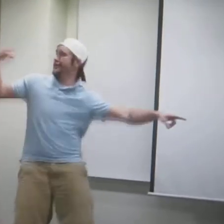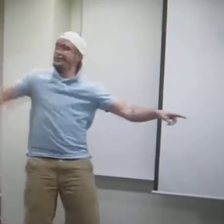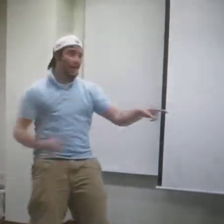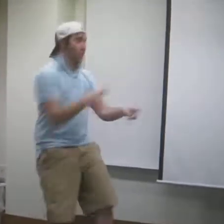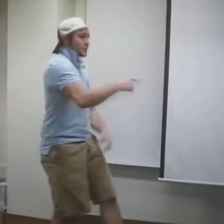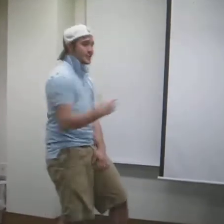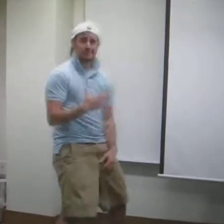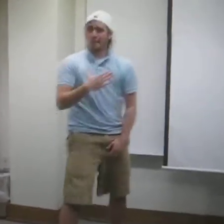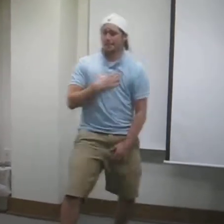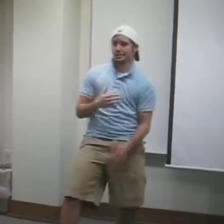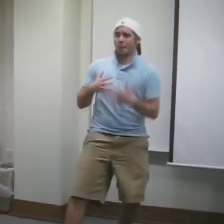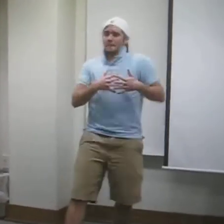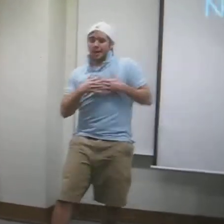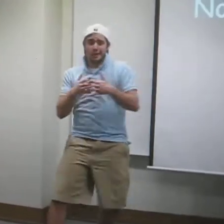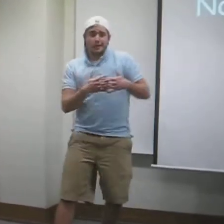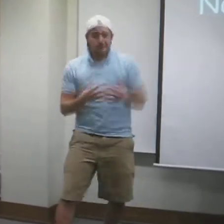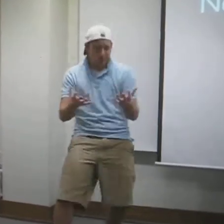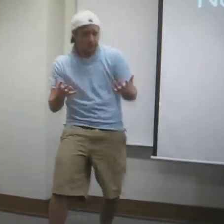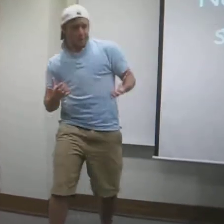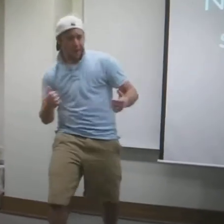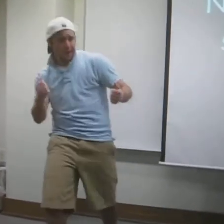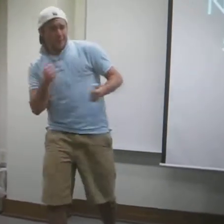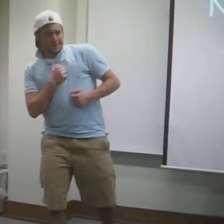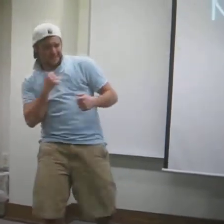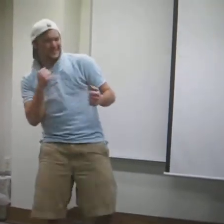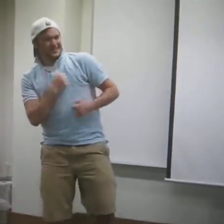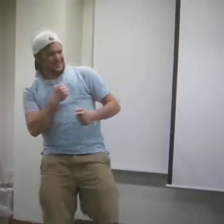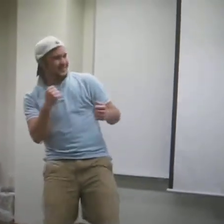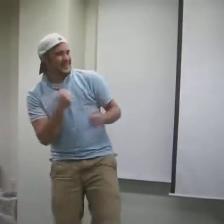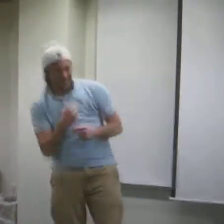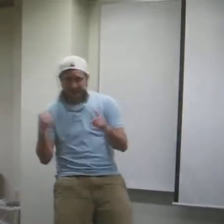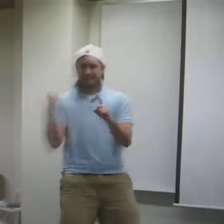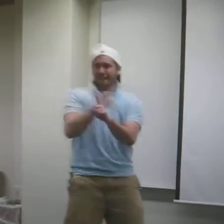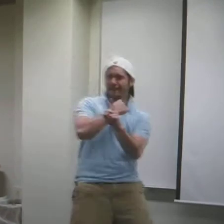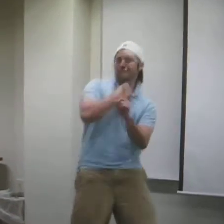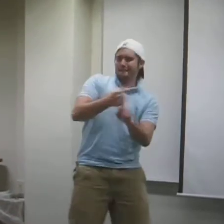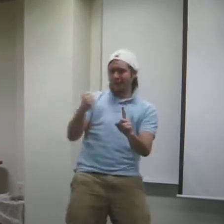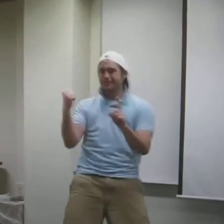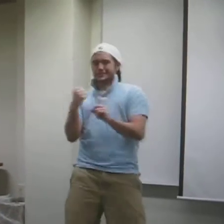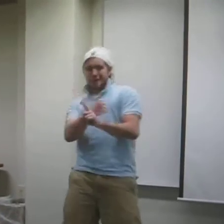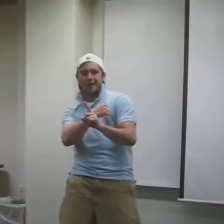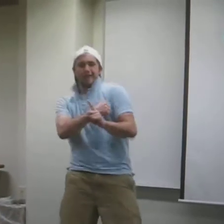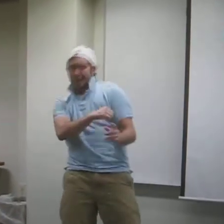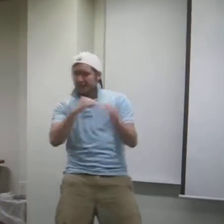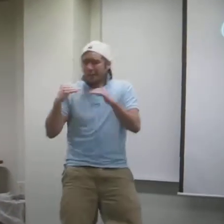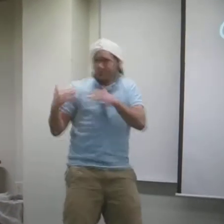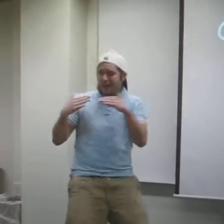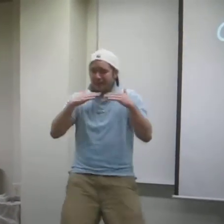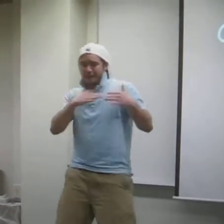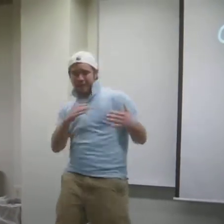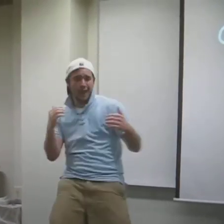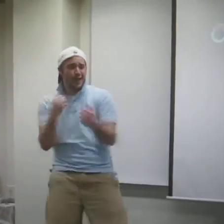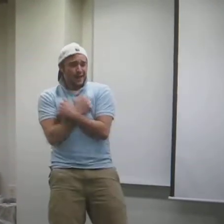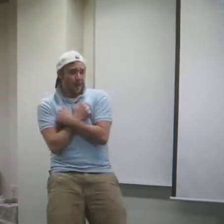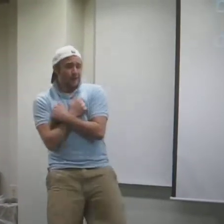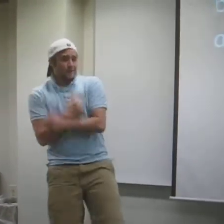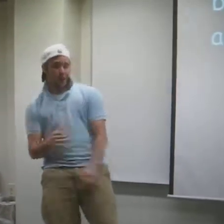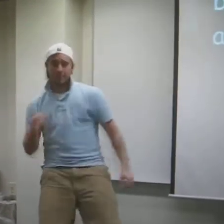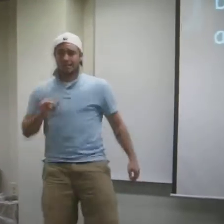She's gone, I'm the medical I can't argue, her's no defeat I'm fighting for this girl I'm sad, I'm love Come in